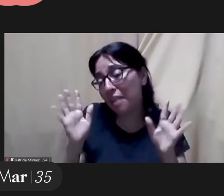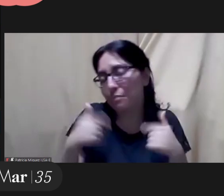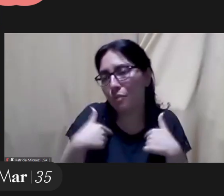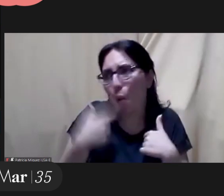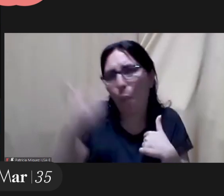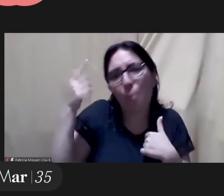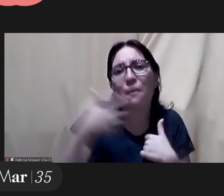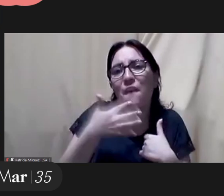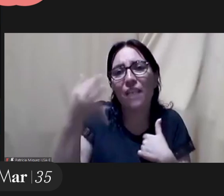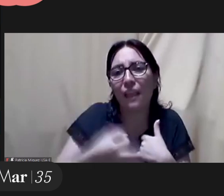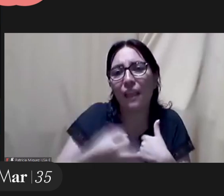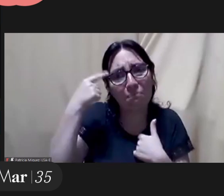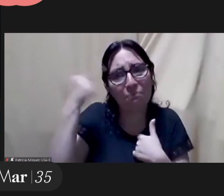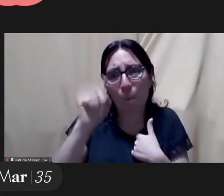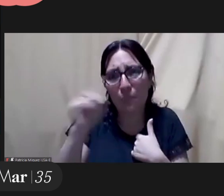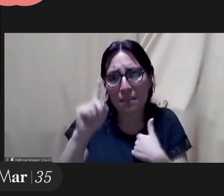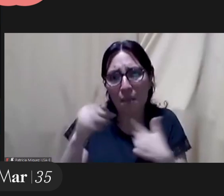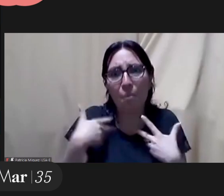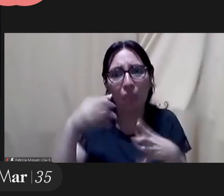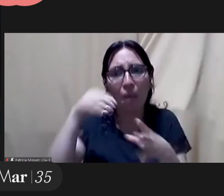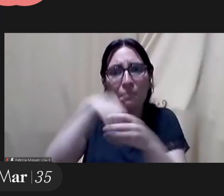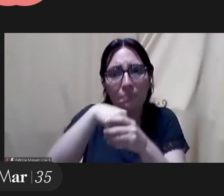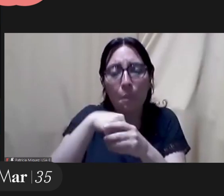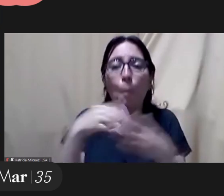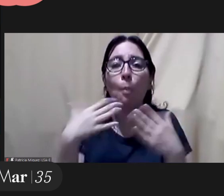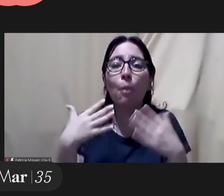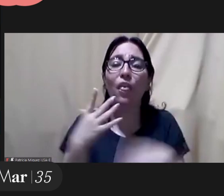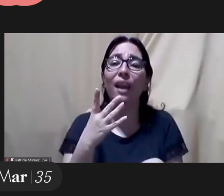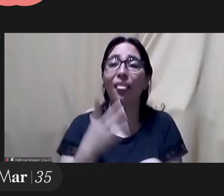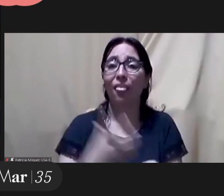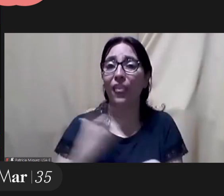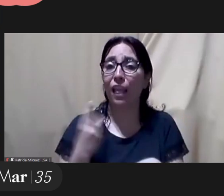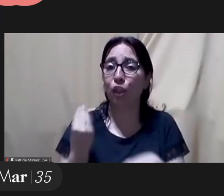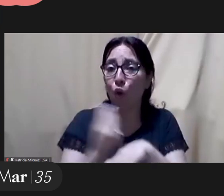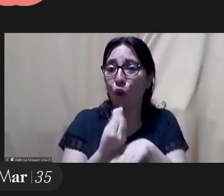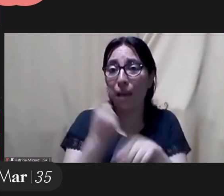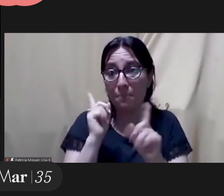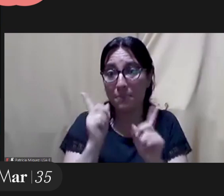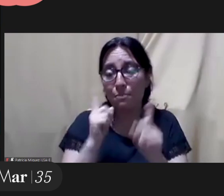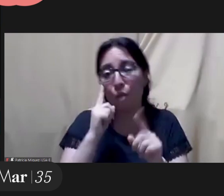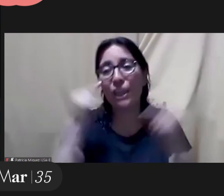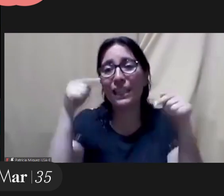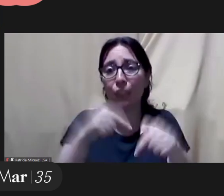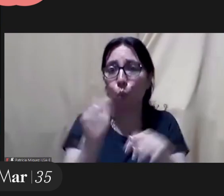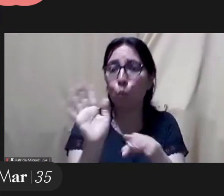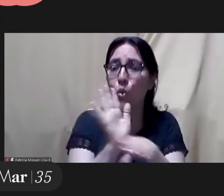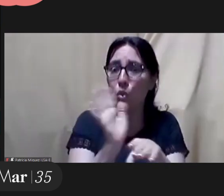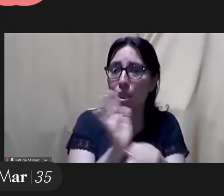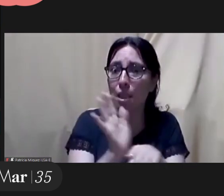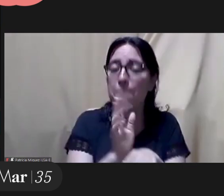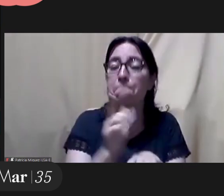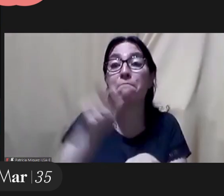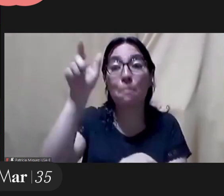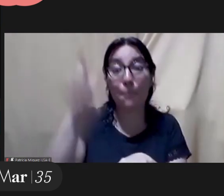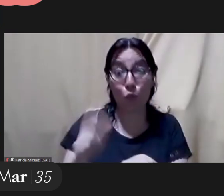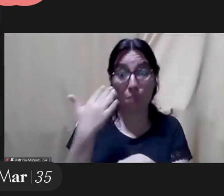for one reason or the other we were i was called to run the uh cinema institute and the person who